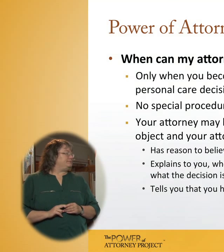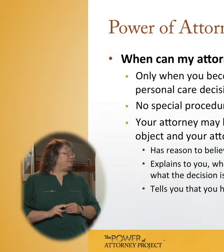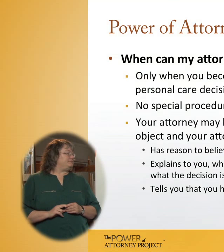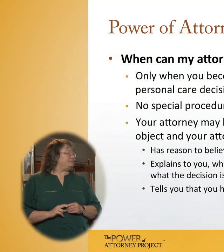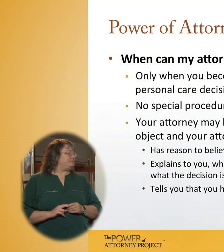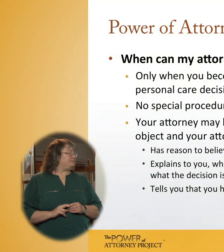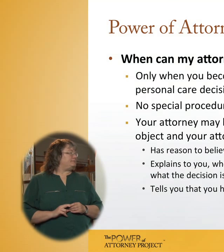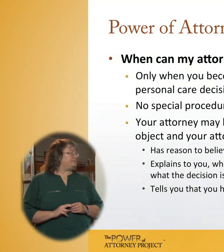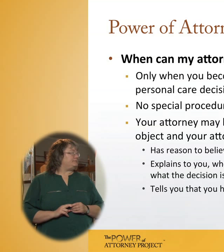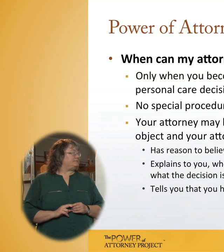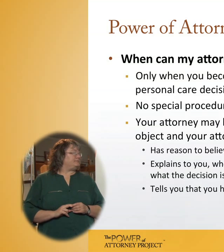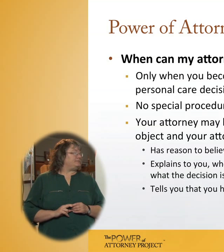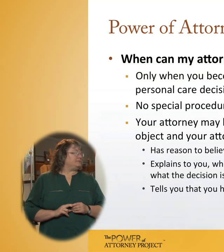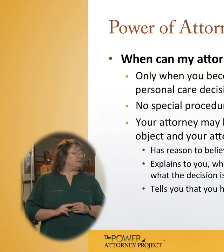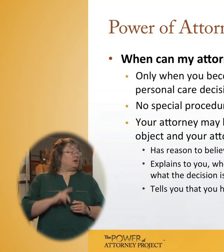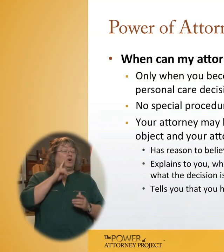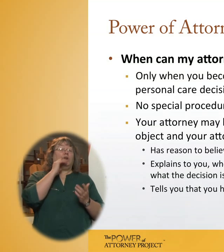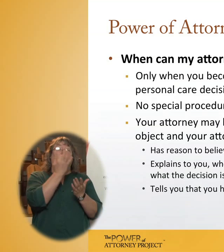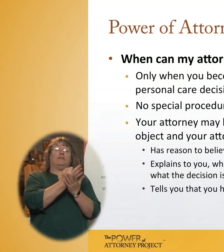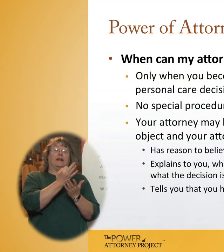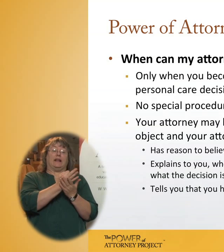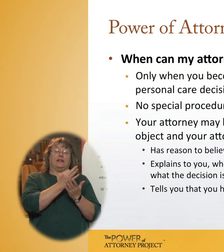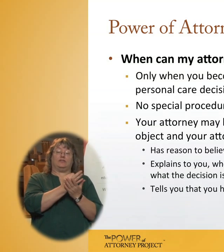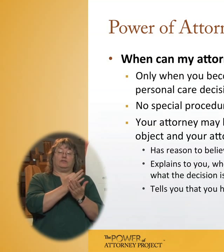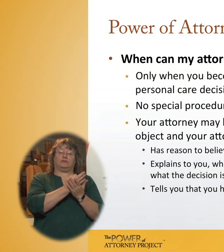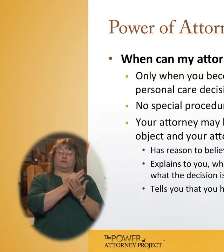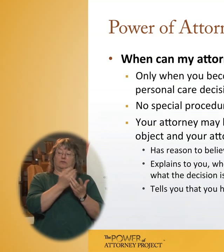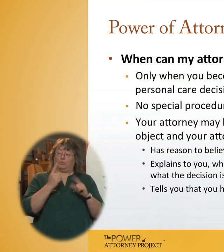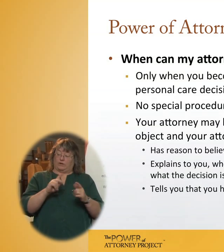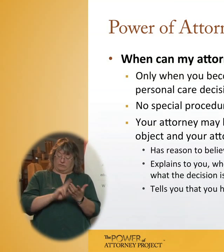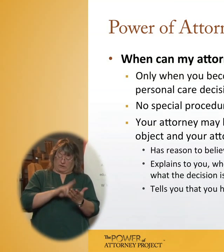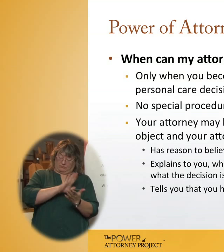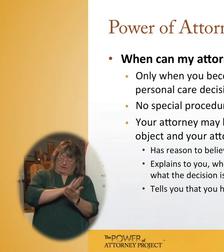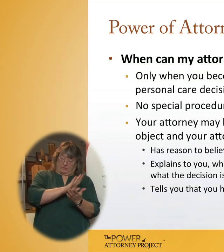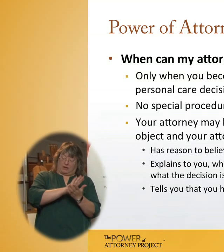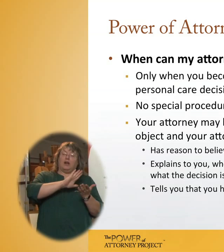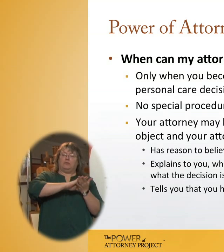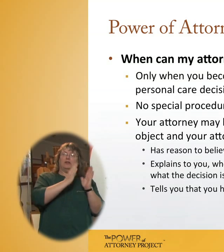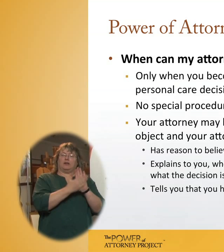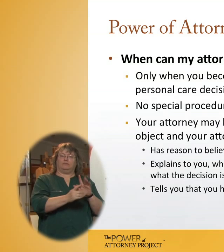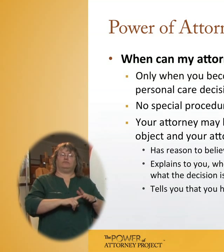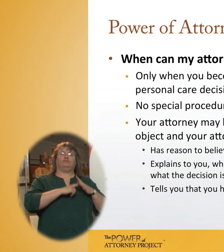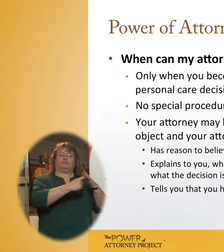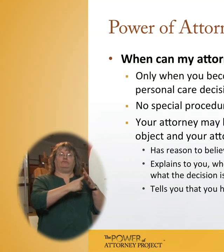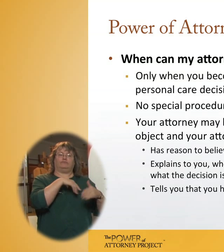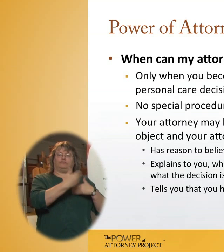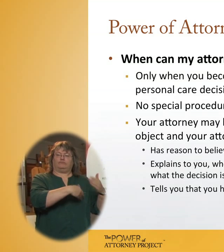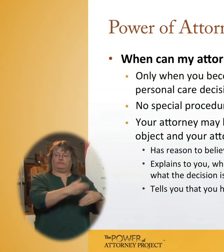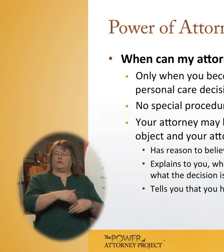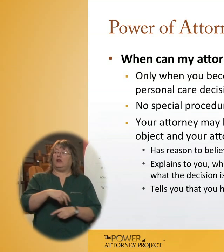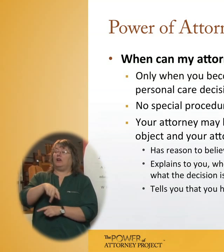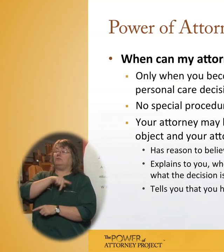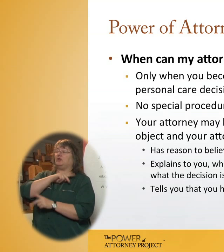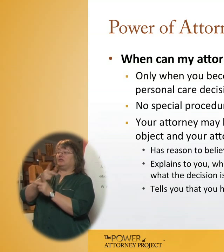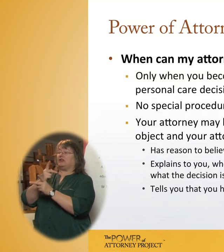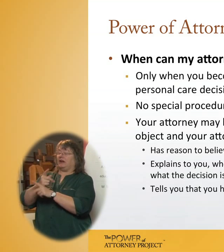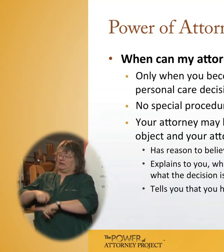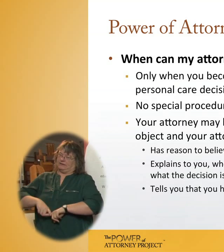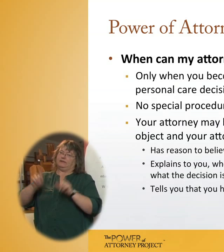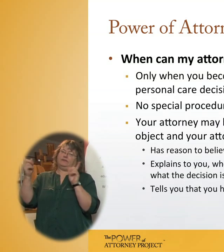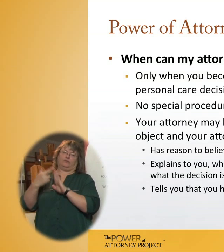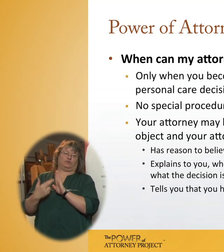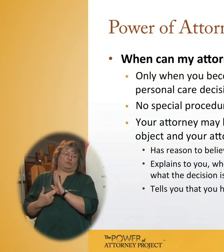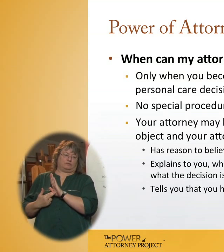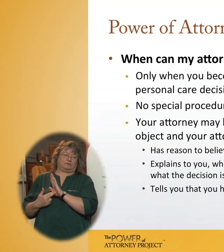So I said the power of attorney for financial affairs, effective the moment you sign it. Different rules for your personal care power of attorney. And this makes